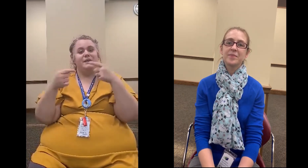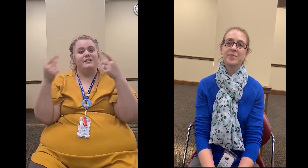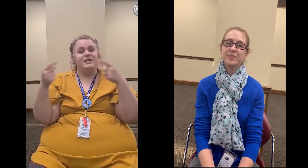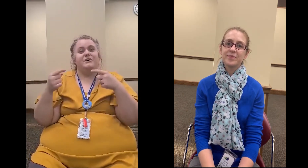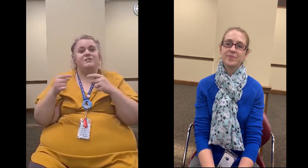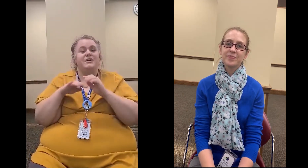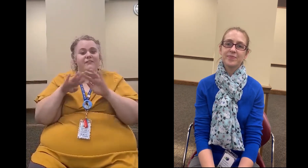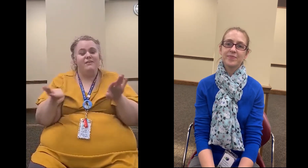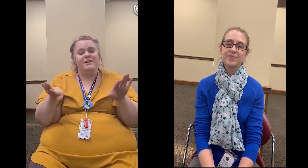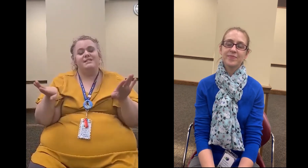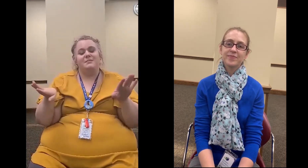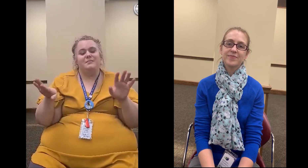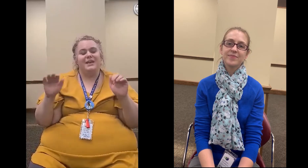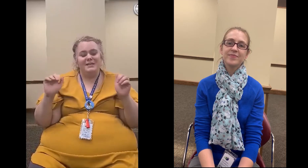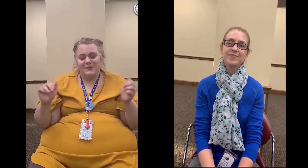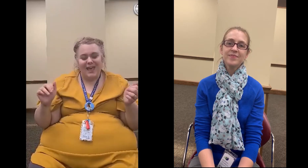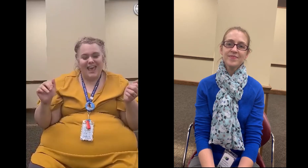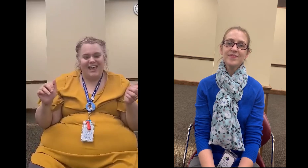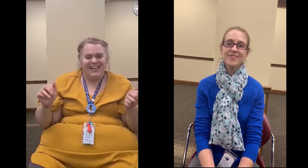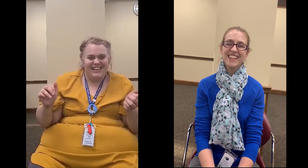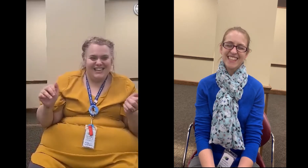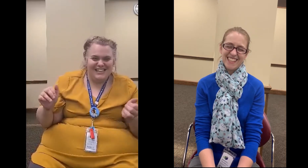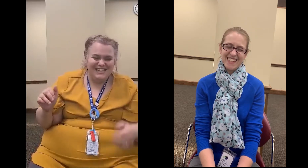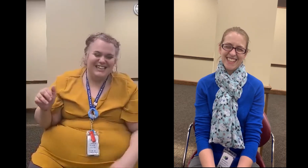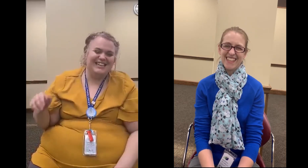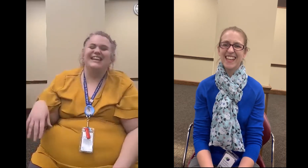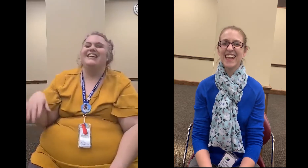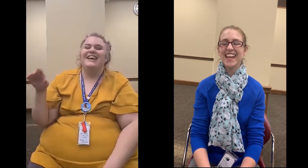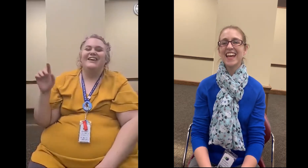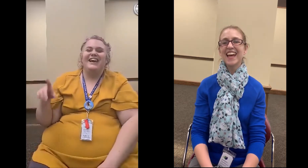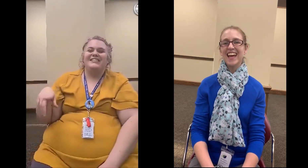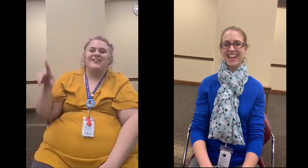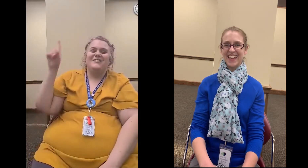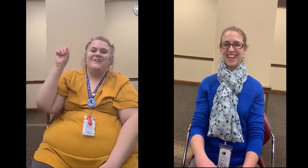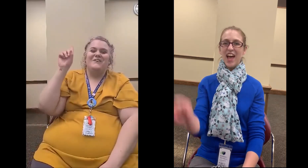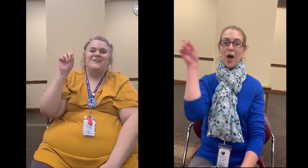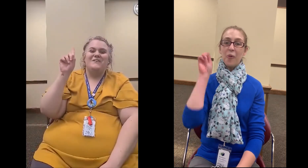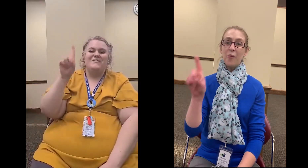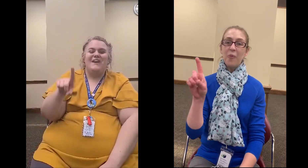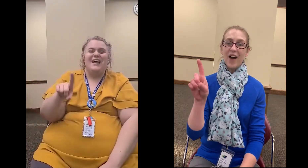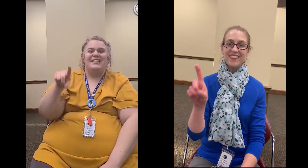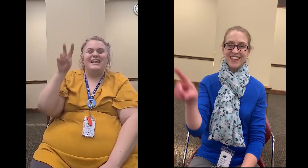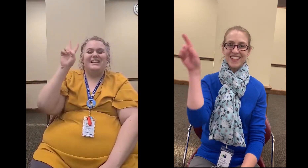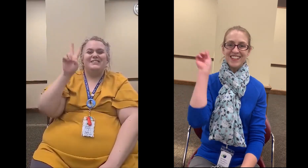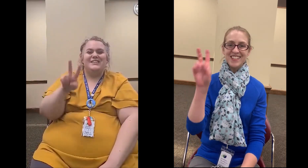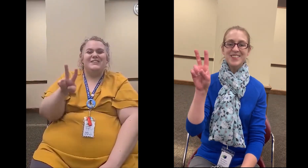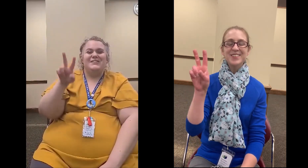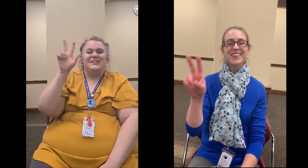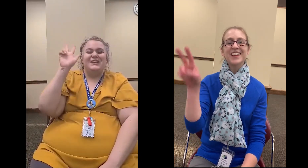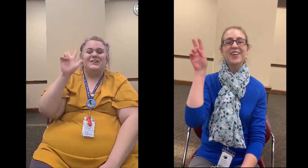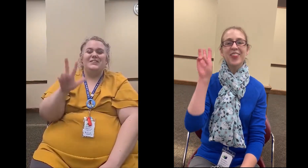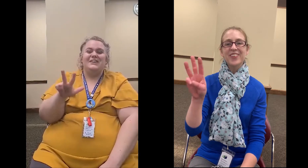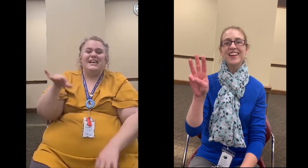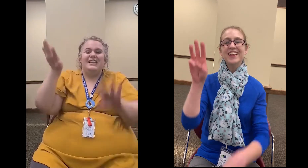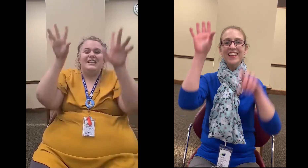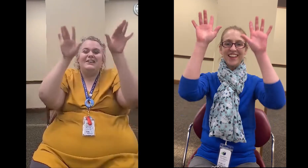the two so if you mess up it's okay okay so one little two little three little